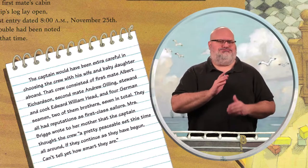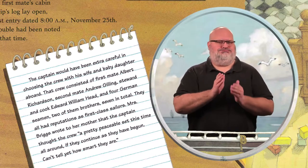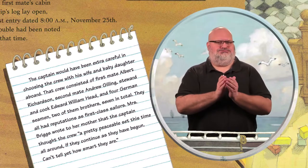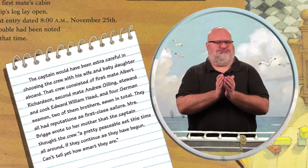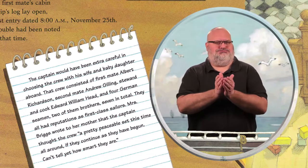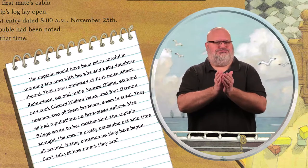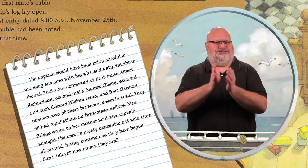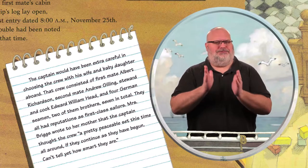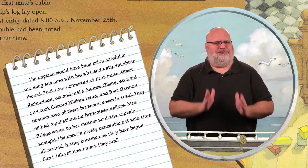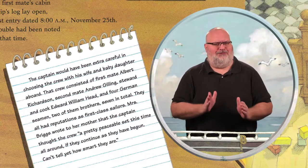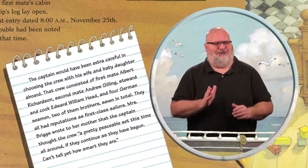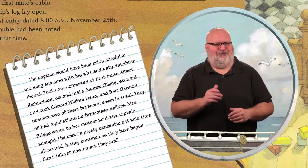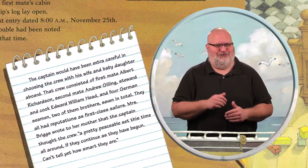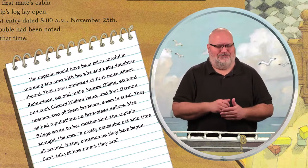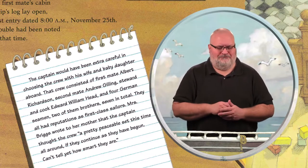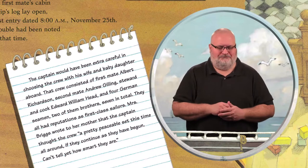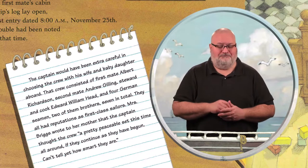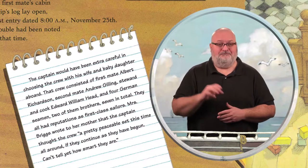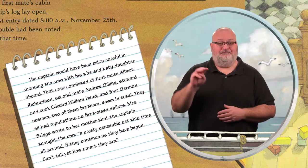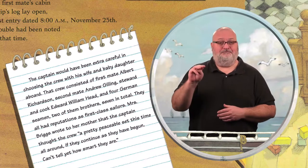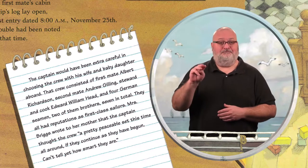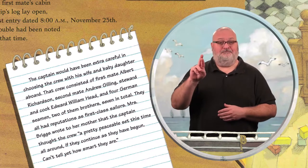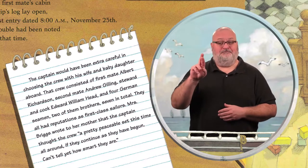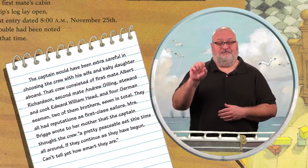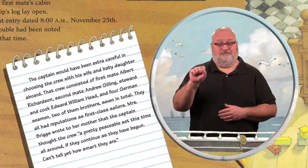They all had reputations as first class sailors.